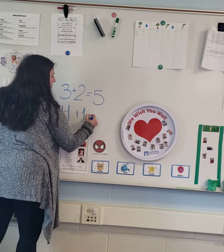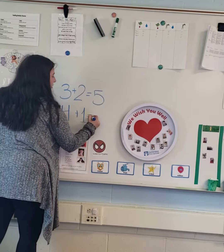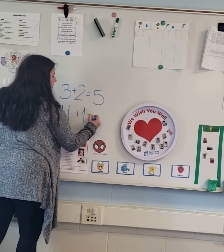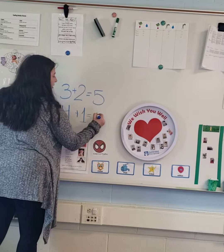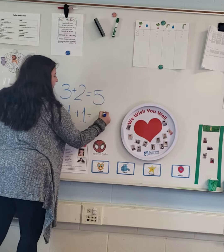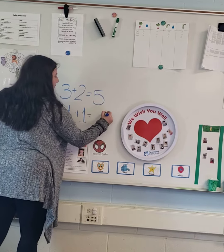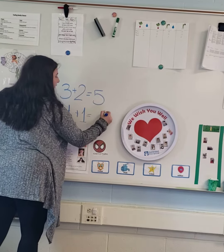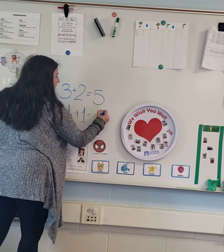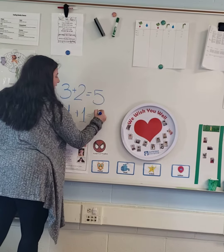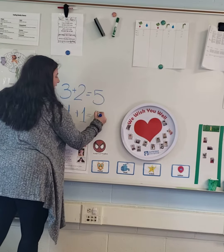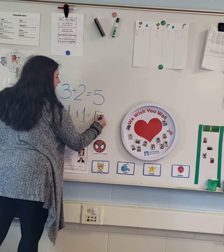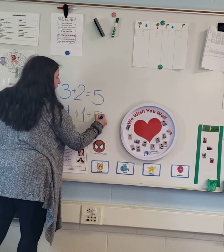five.